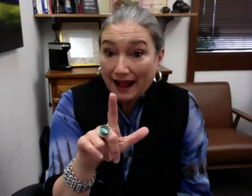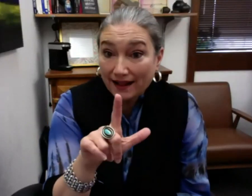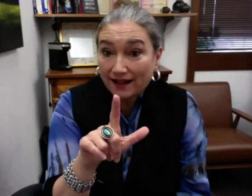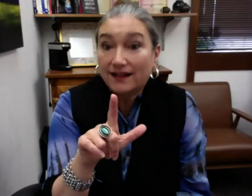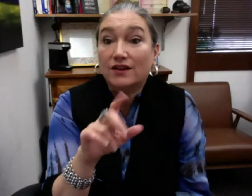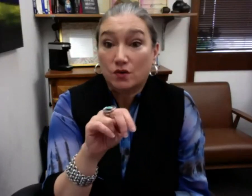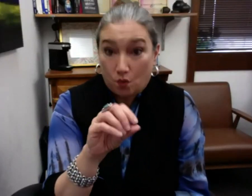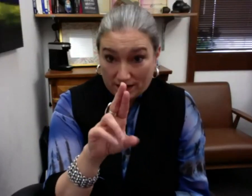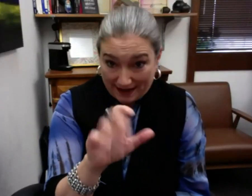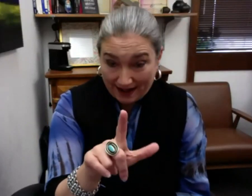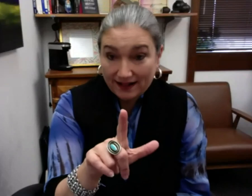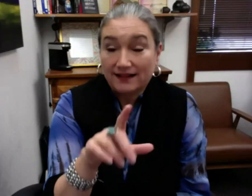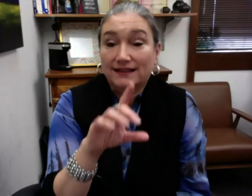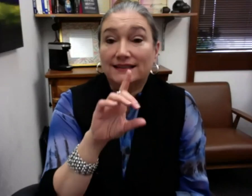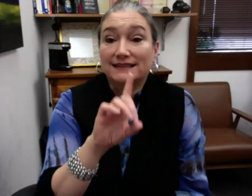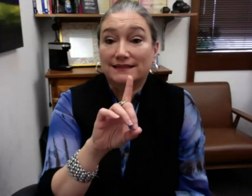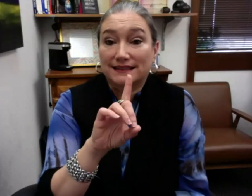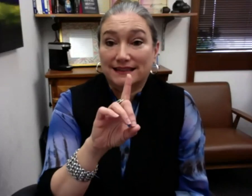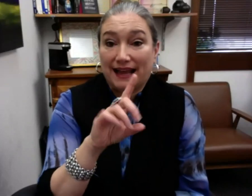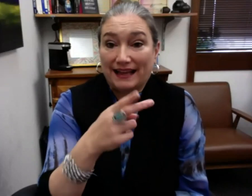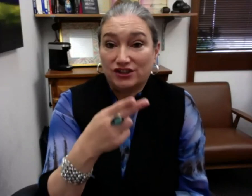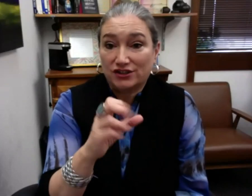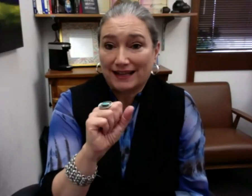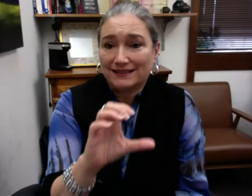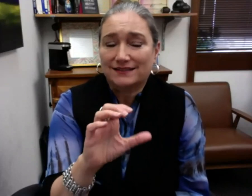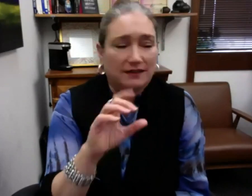Dekera is actually offering that. NorCal services,